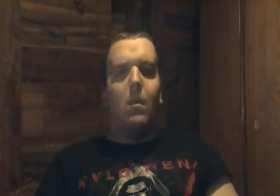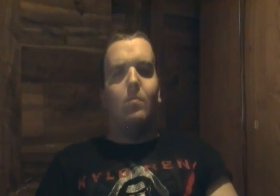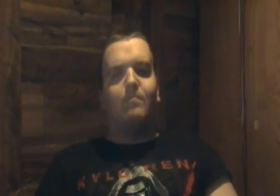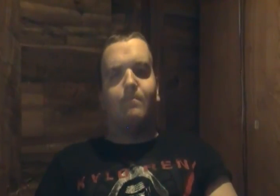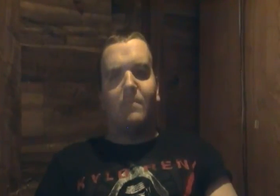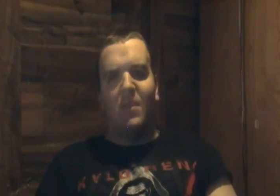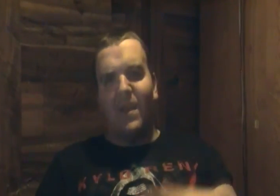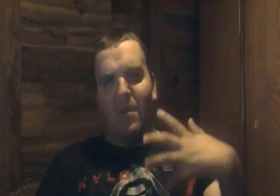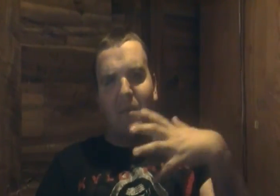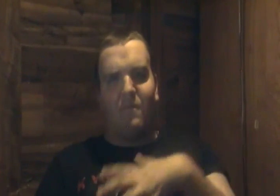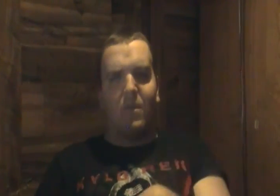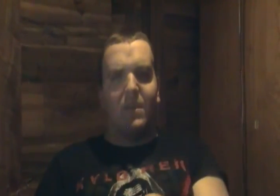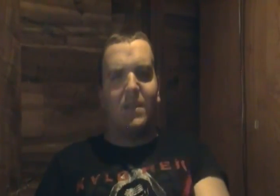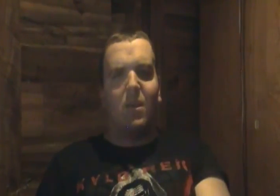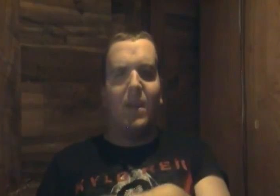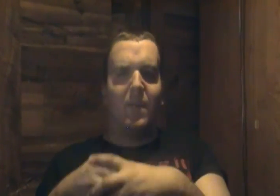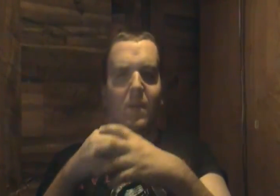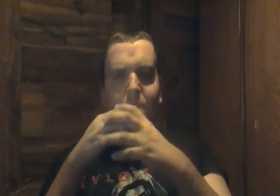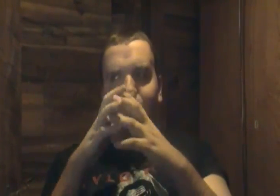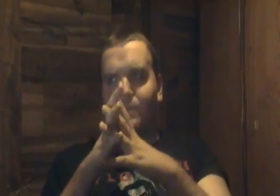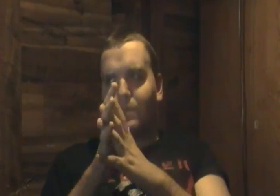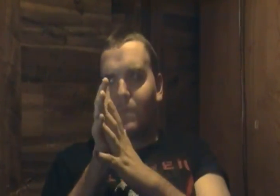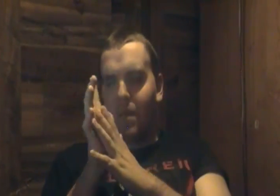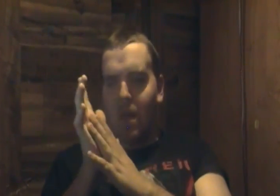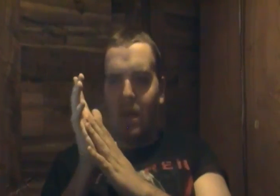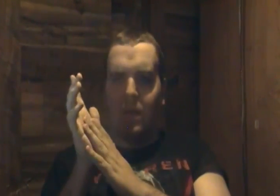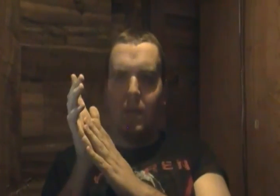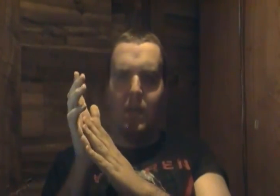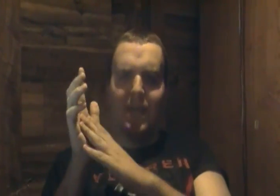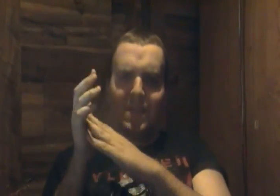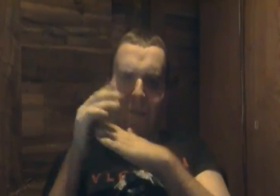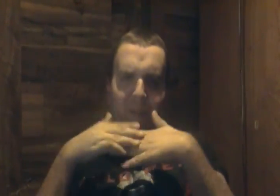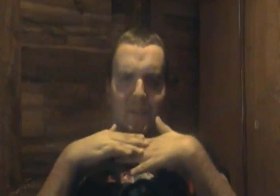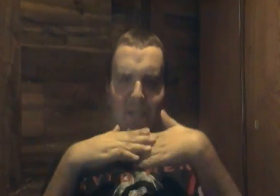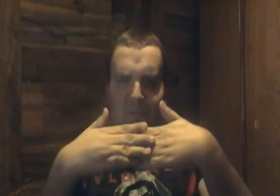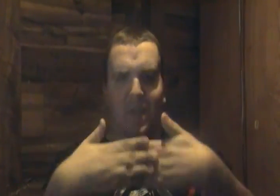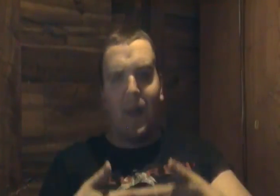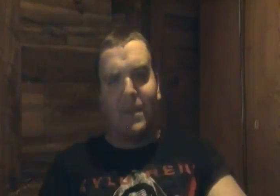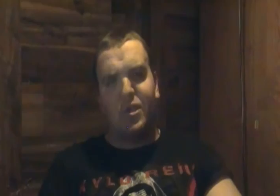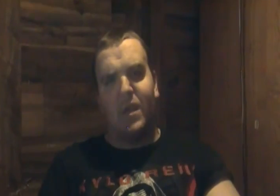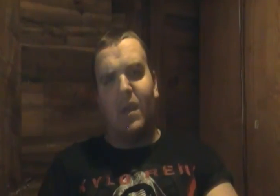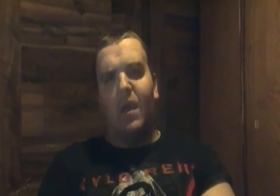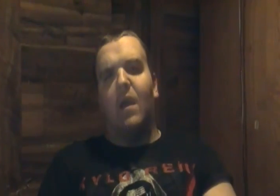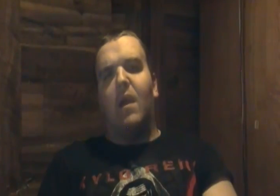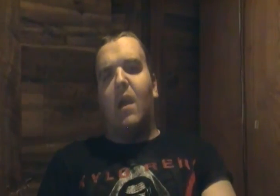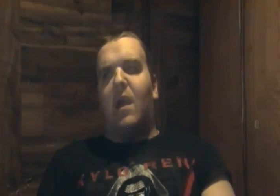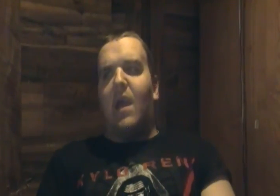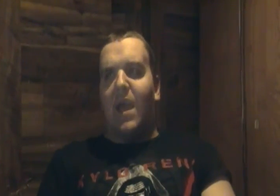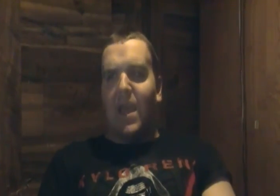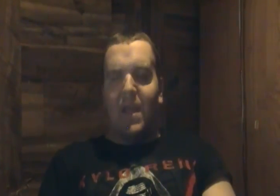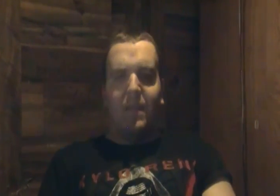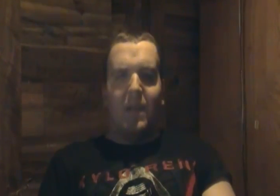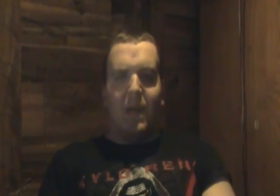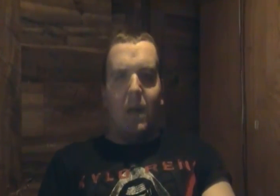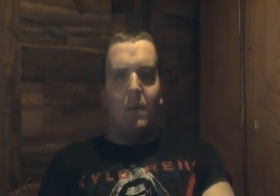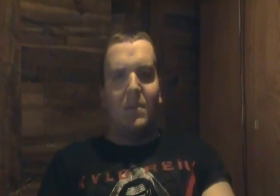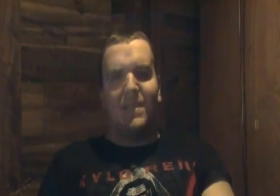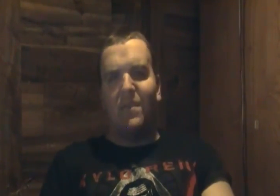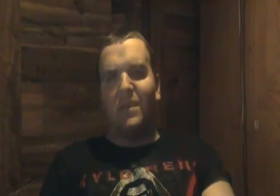um so they go to the first they start down the they start down the stairs of knowledge and um the stairs